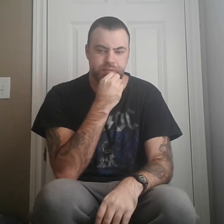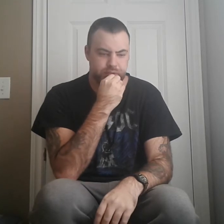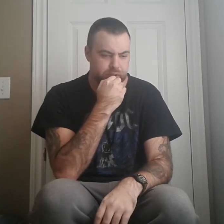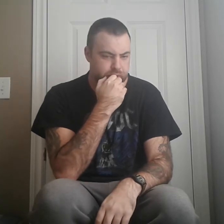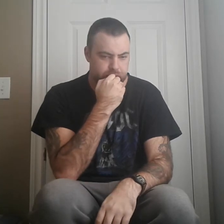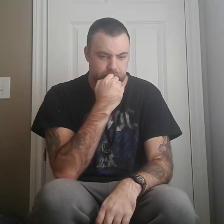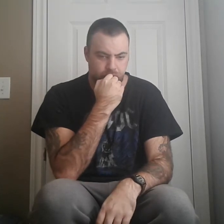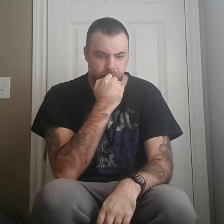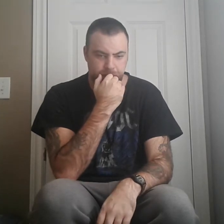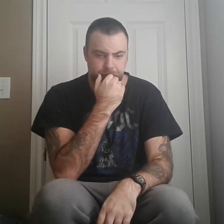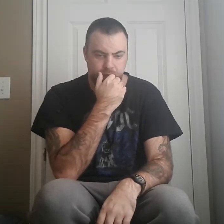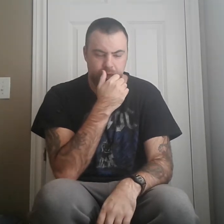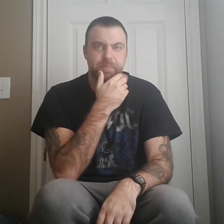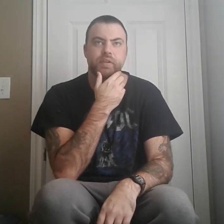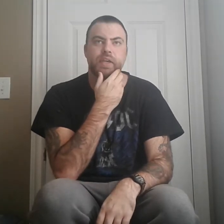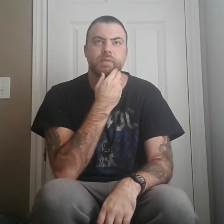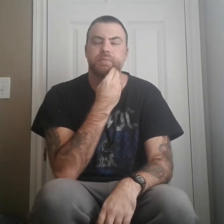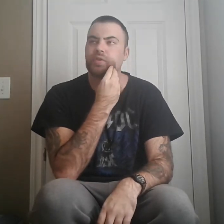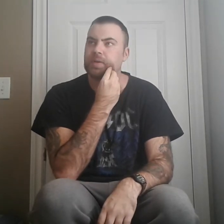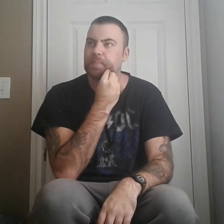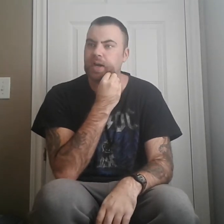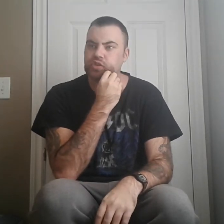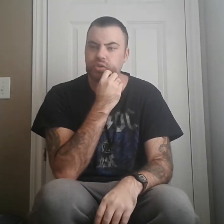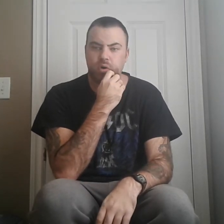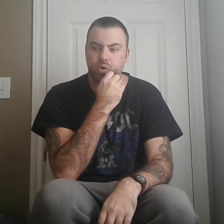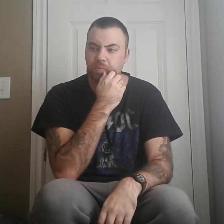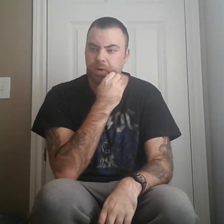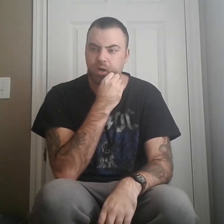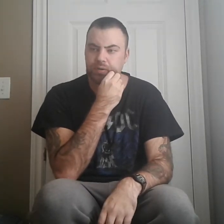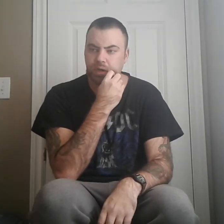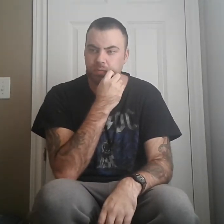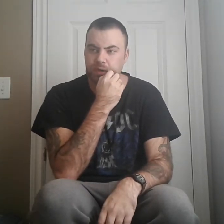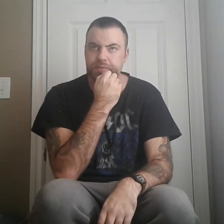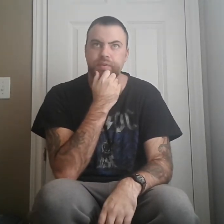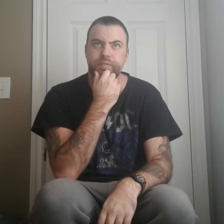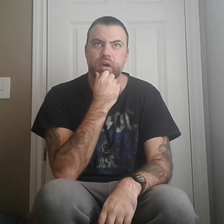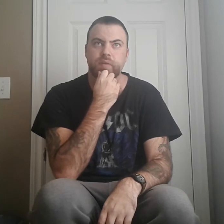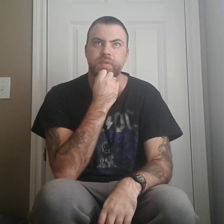overpopulated pretty much, the whole mall there, with zombies.